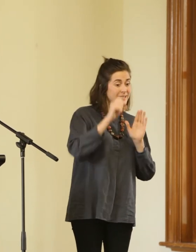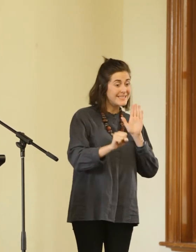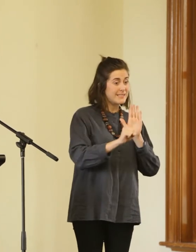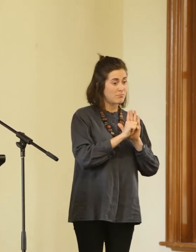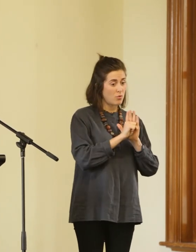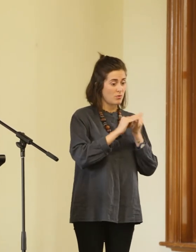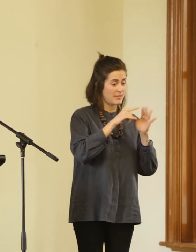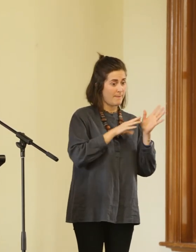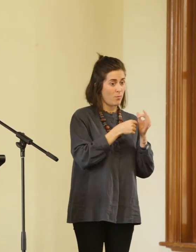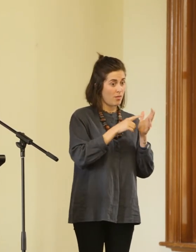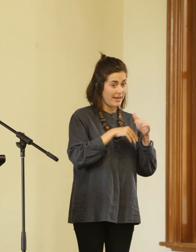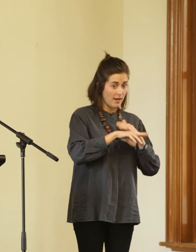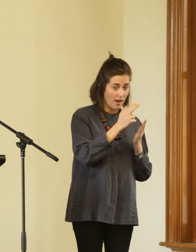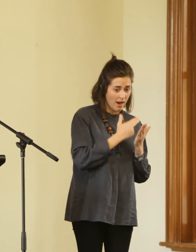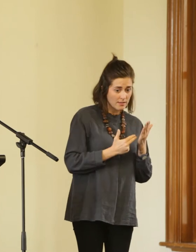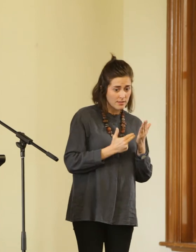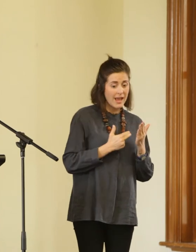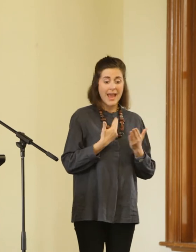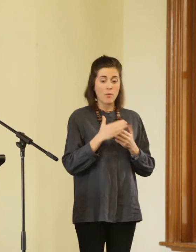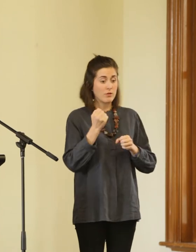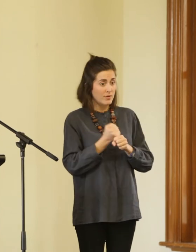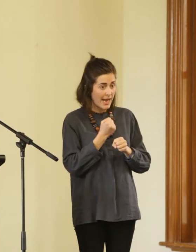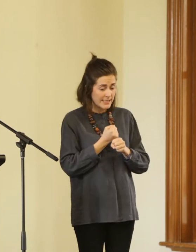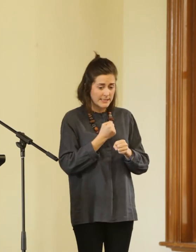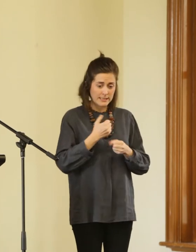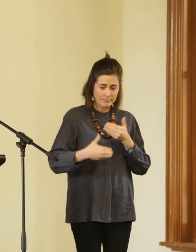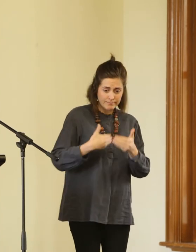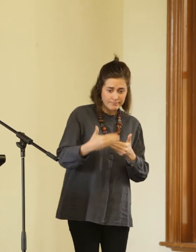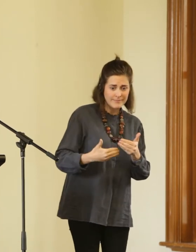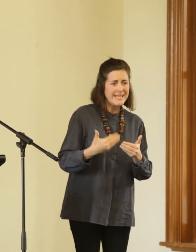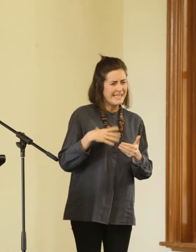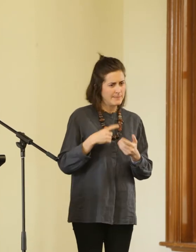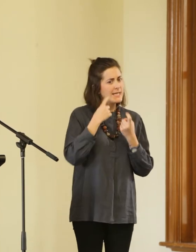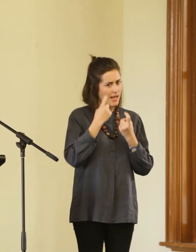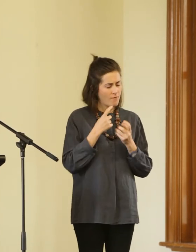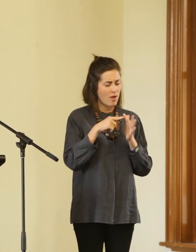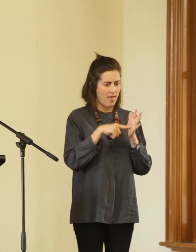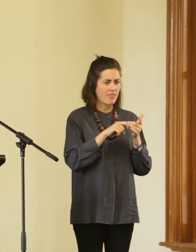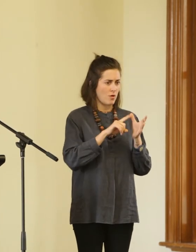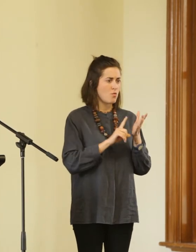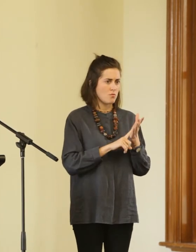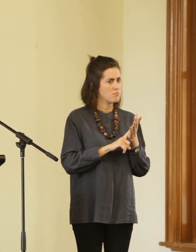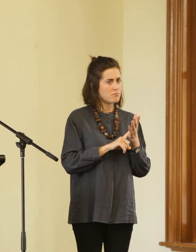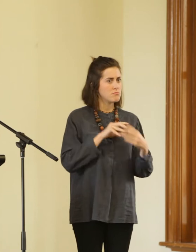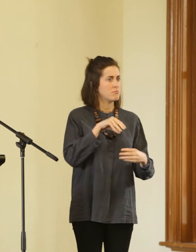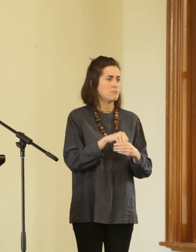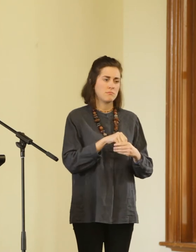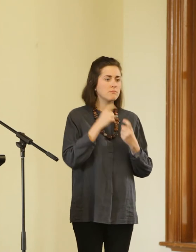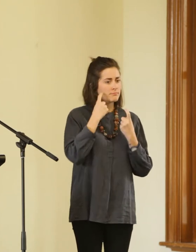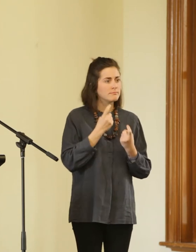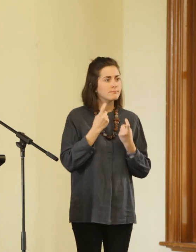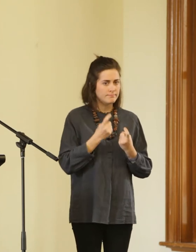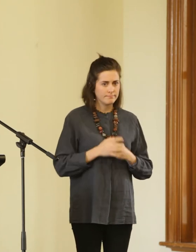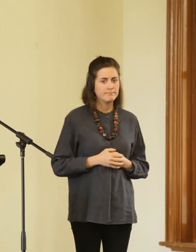process of creation and framing of work needs careful ethical consideration. The last